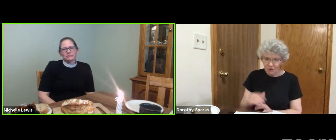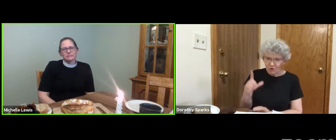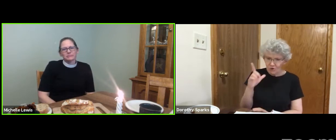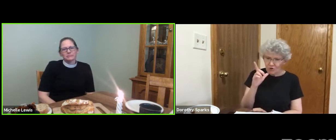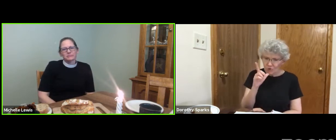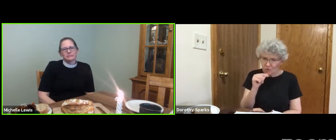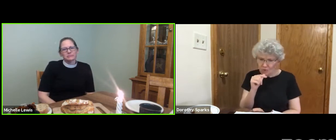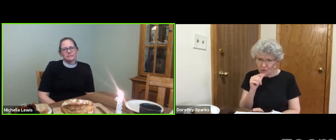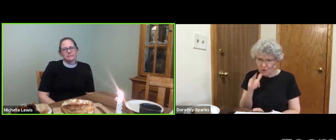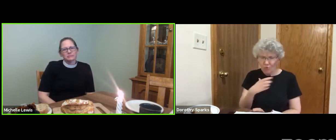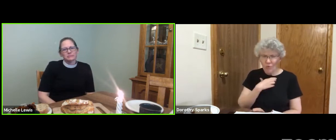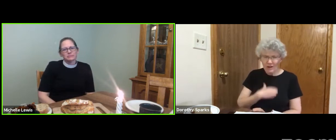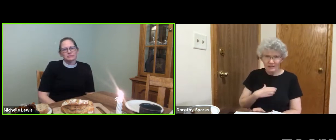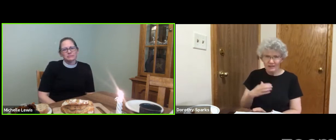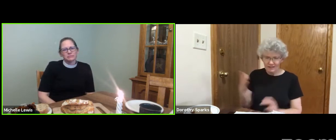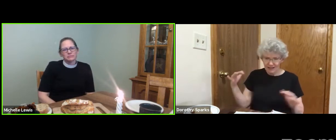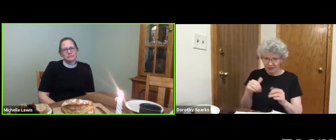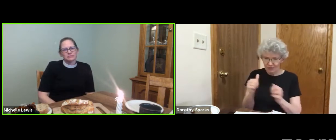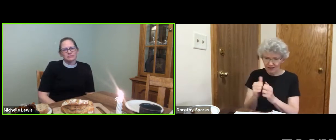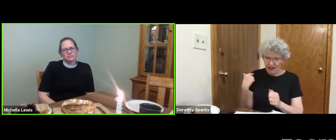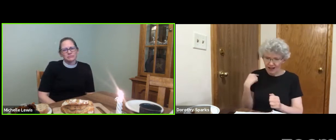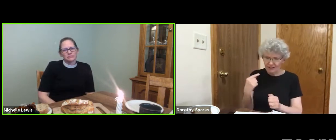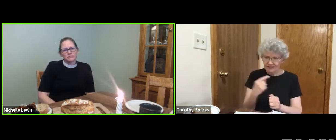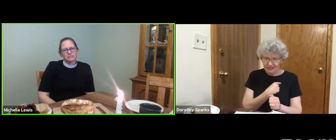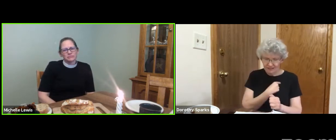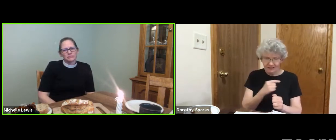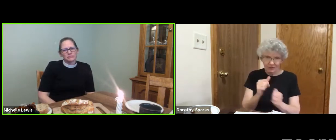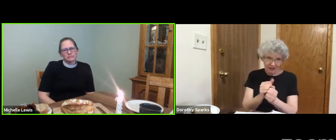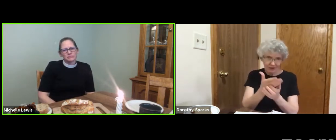Who do you wish were gathered with you?